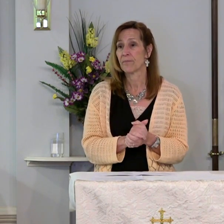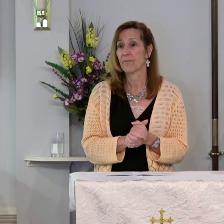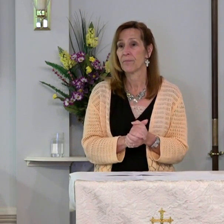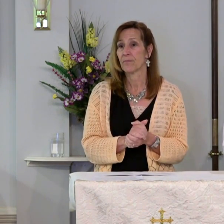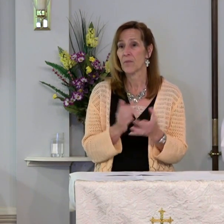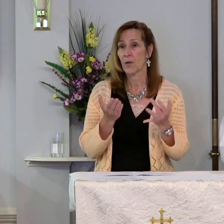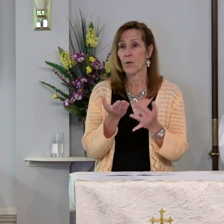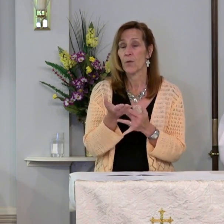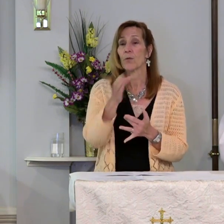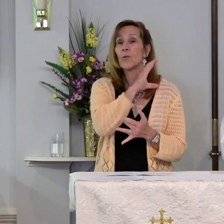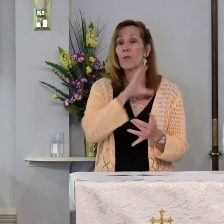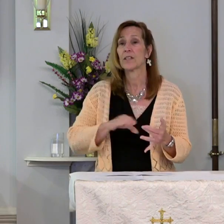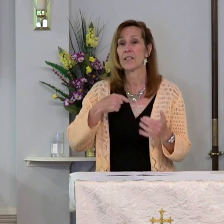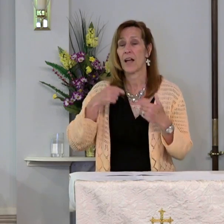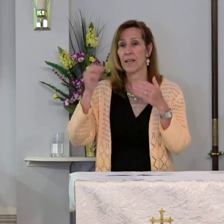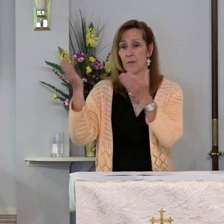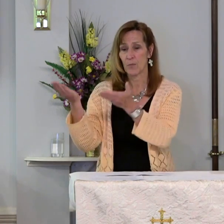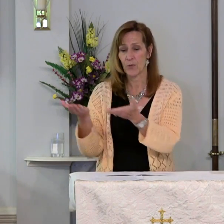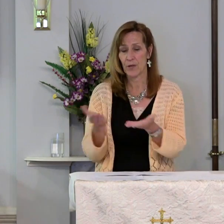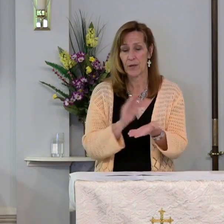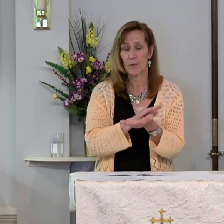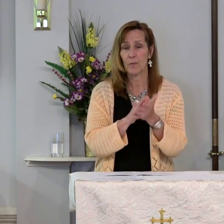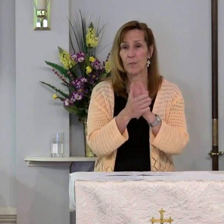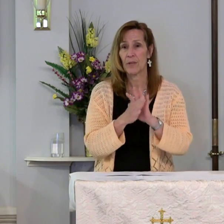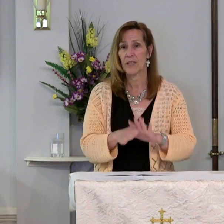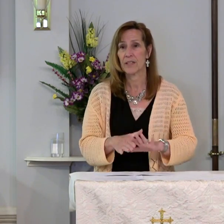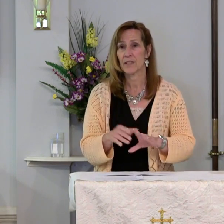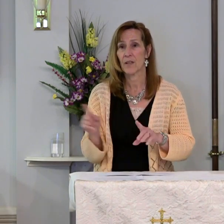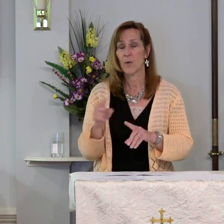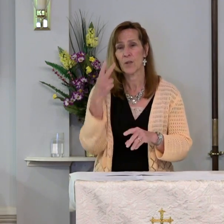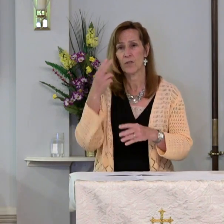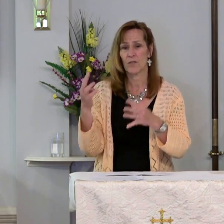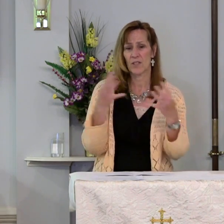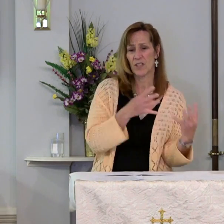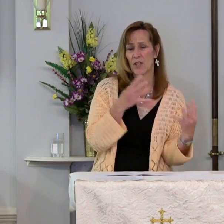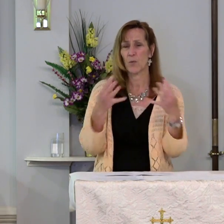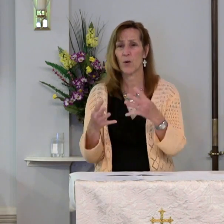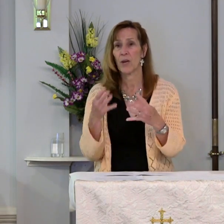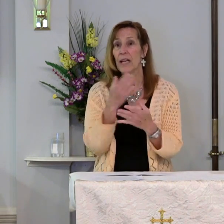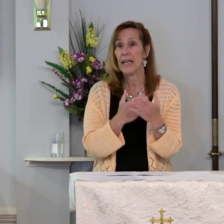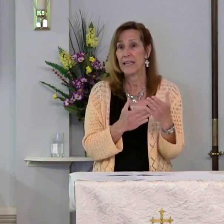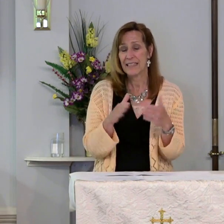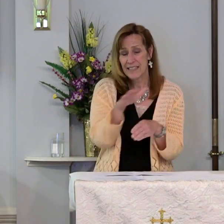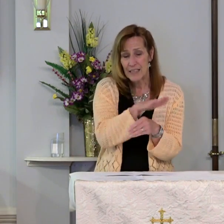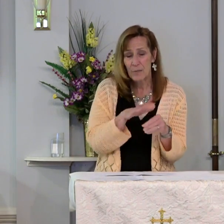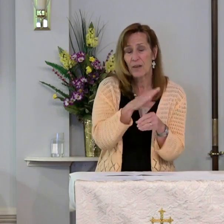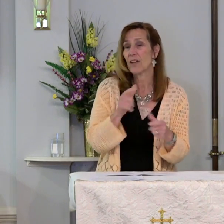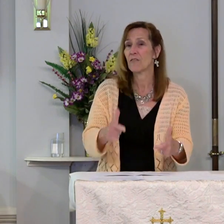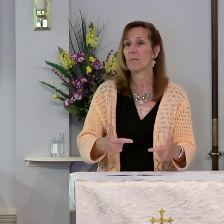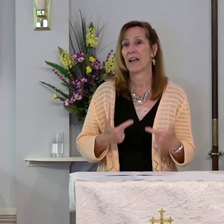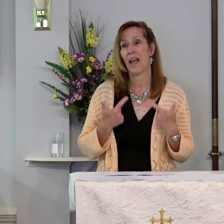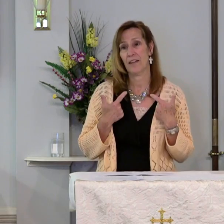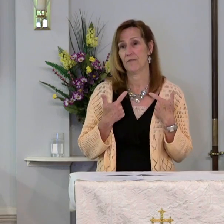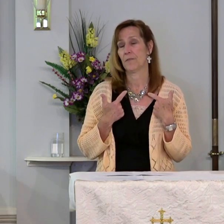Through Christ I can bring peace where there is war at least in some corner of my life.